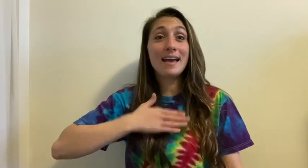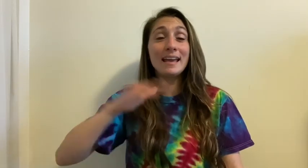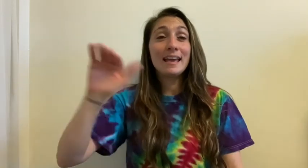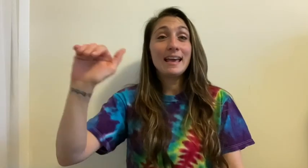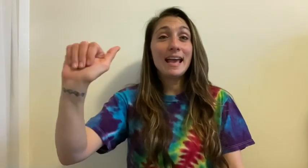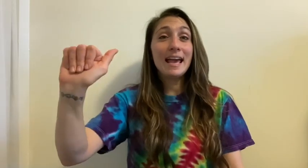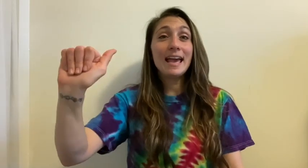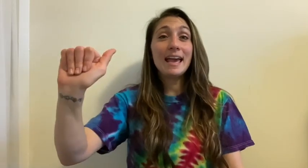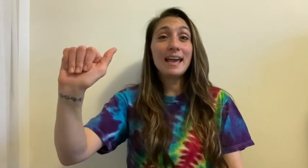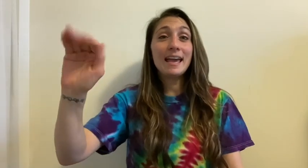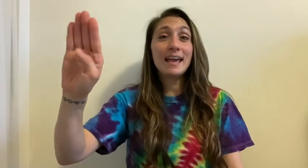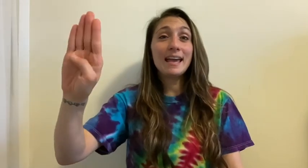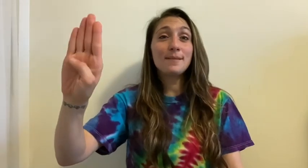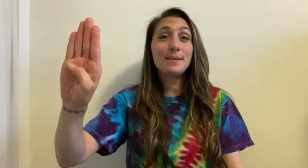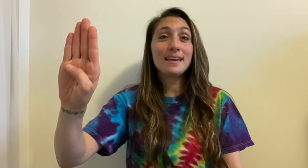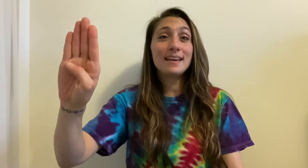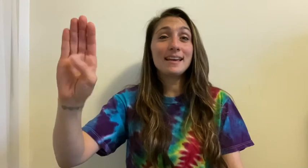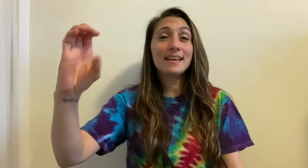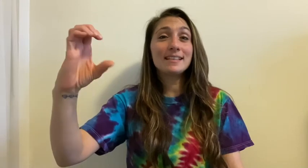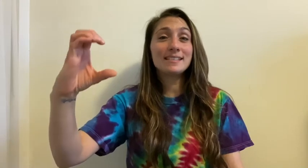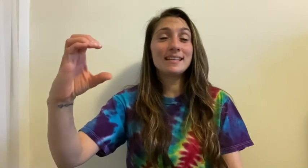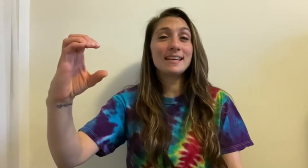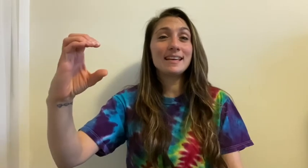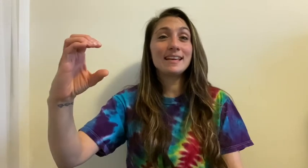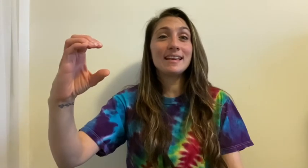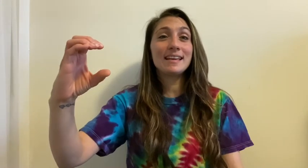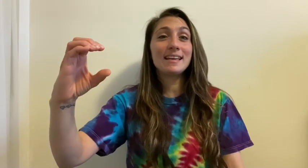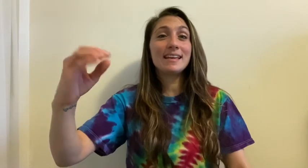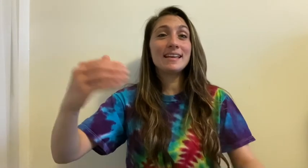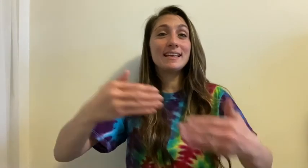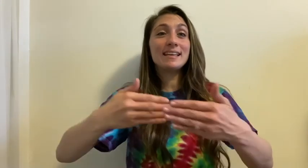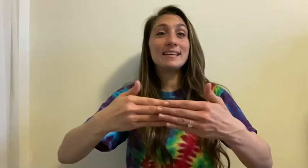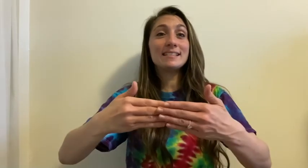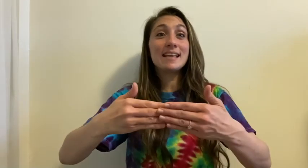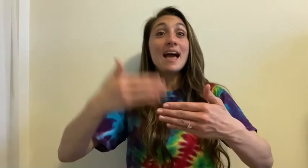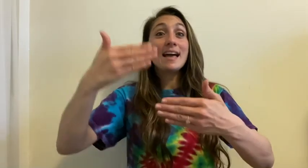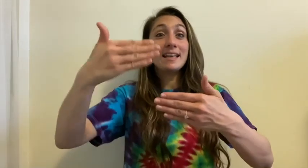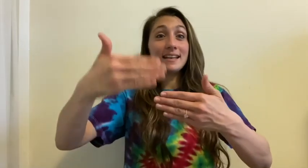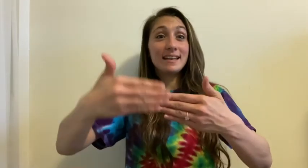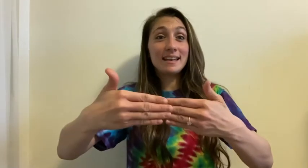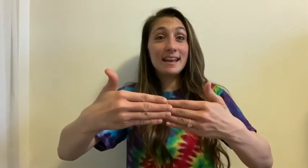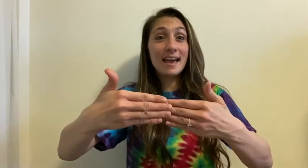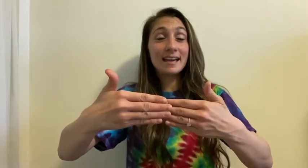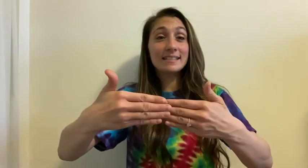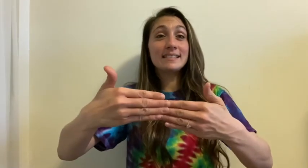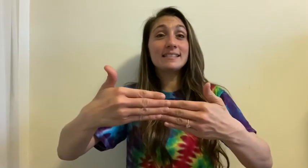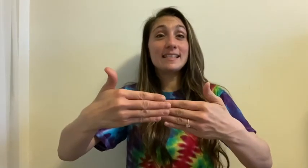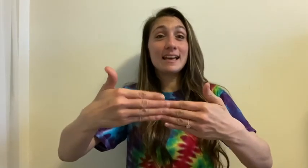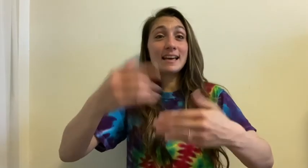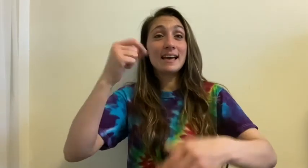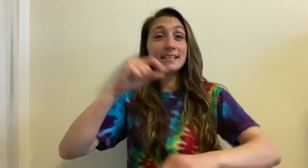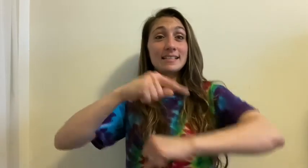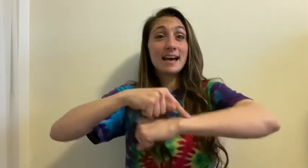ABCs. Next time